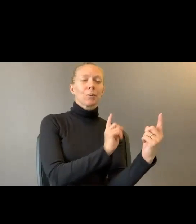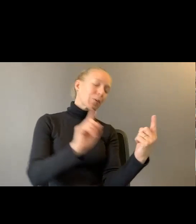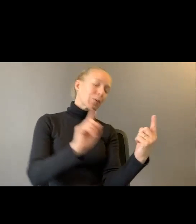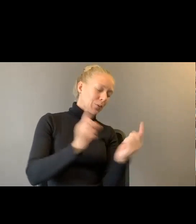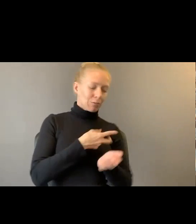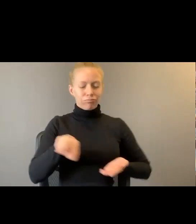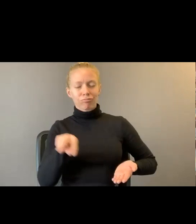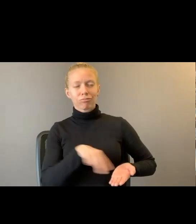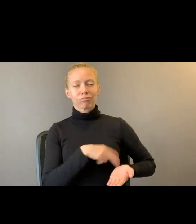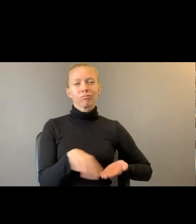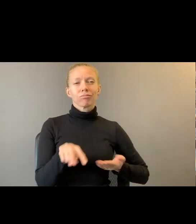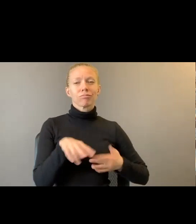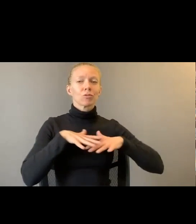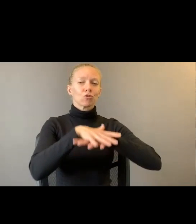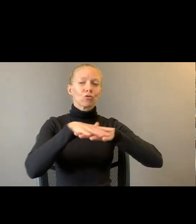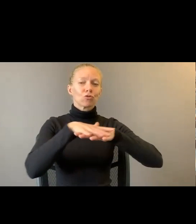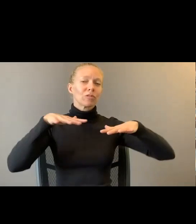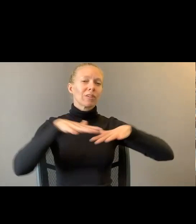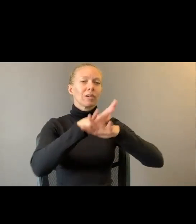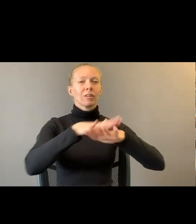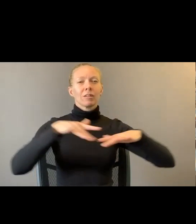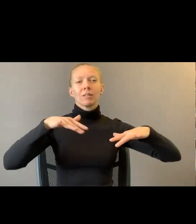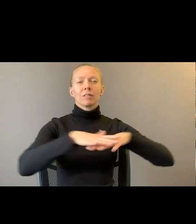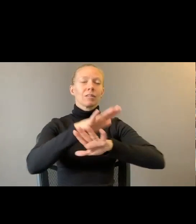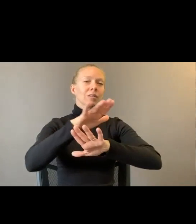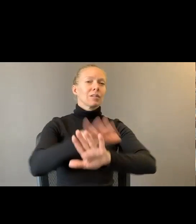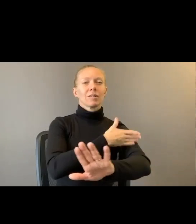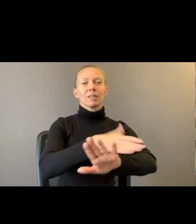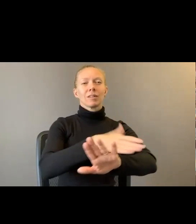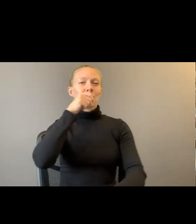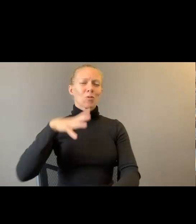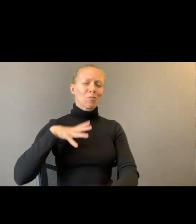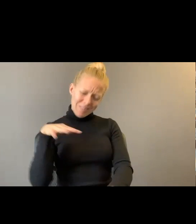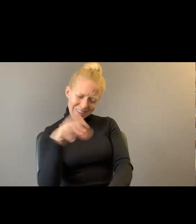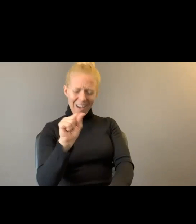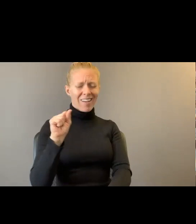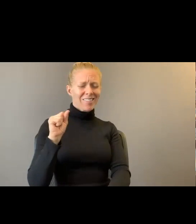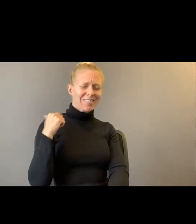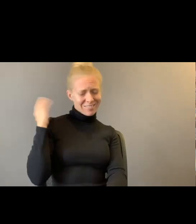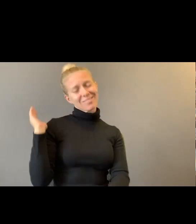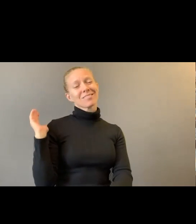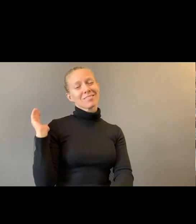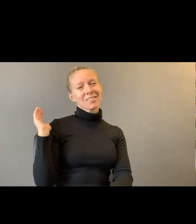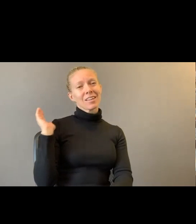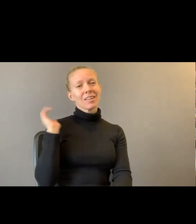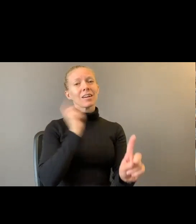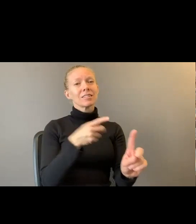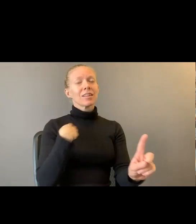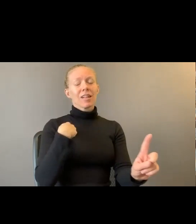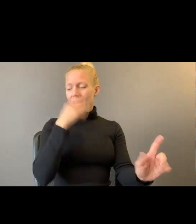through the gangway of the club. A woman praises, yes, hair flip. Until I am a cyclone of forgetting.